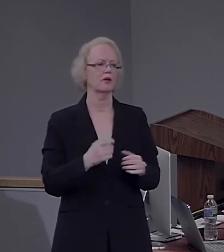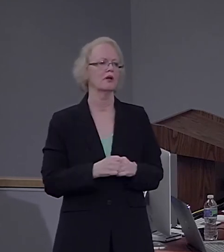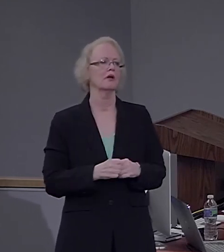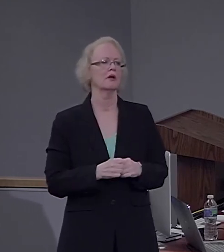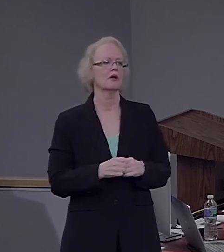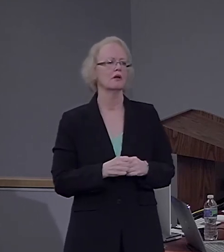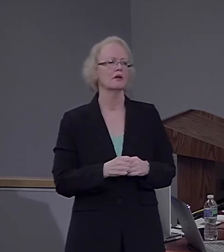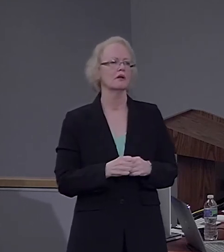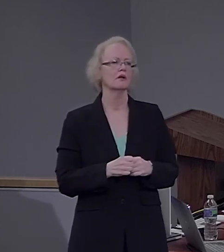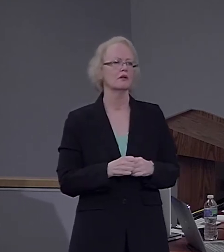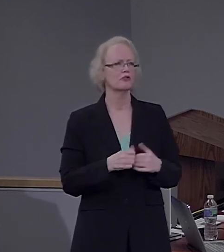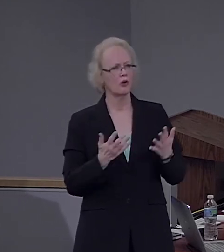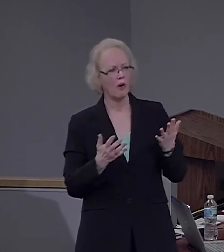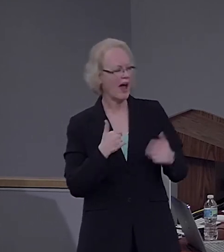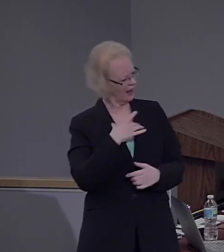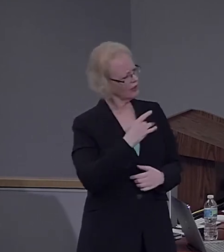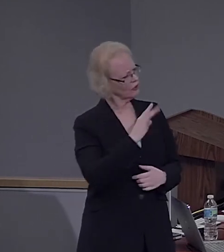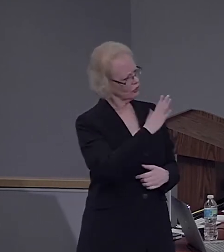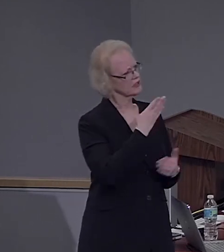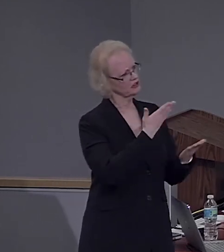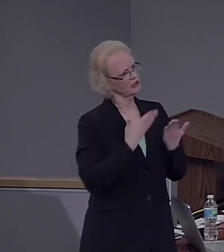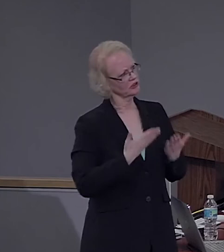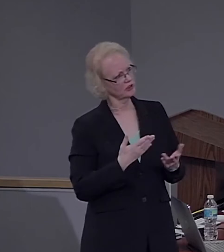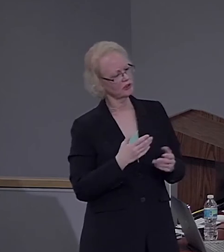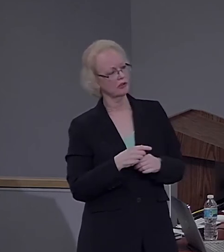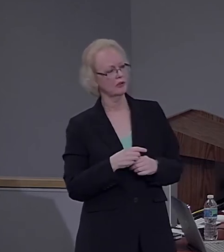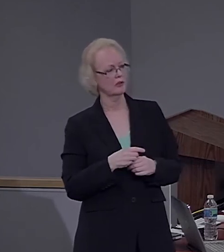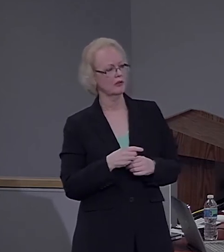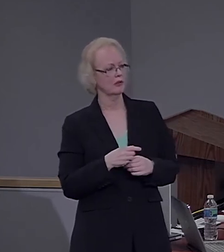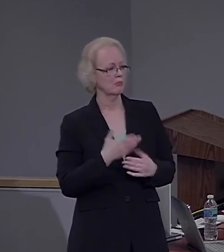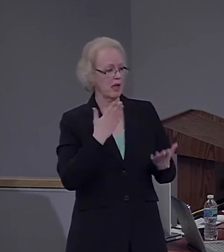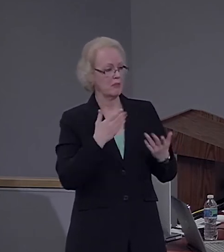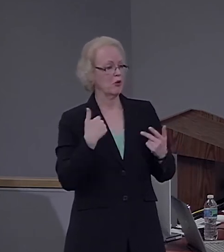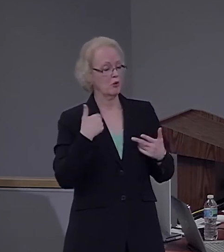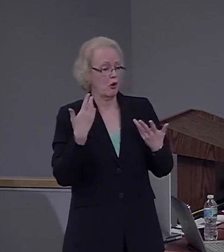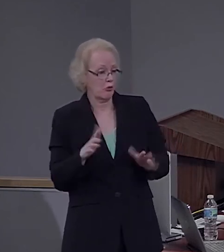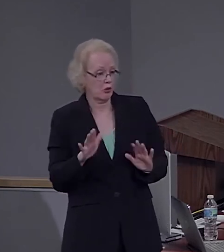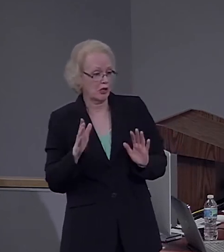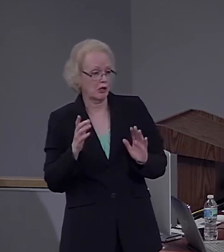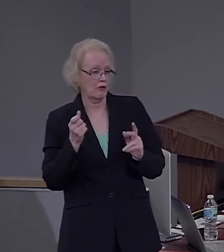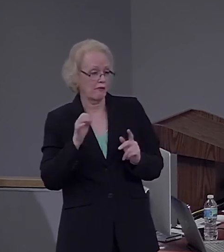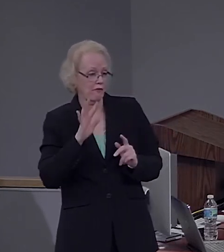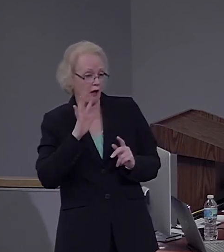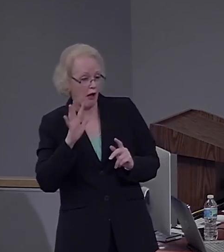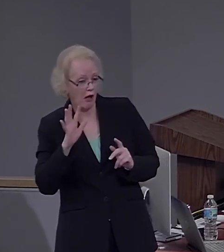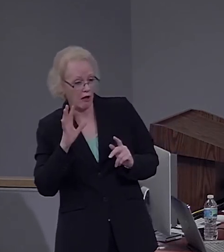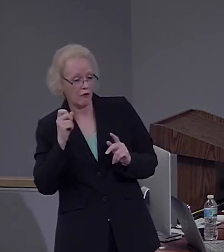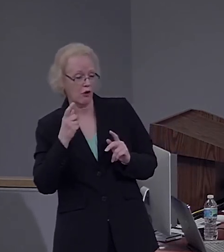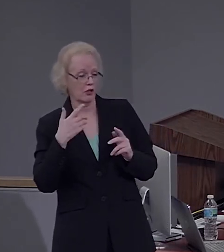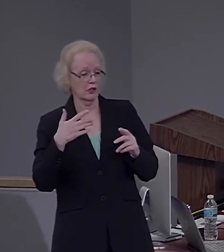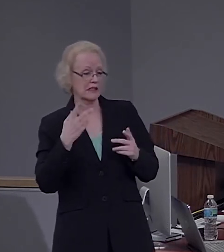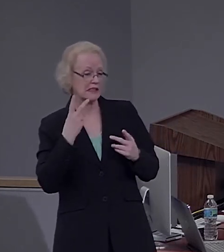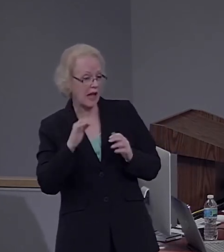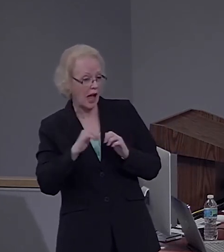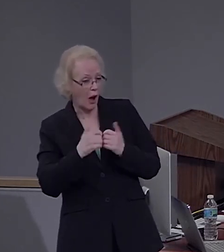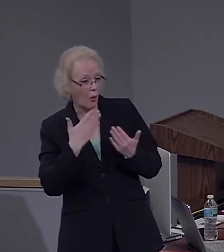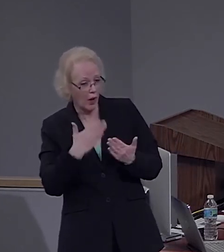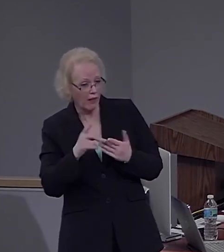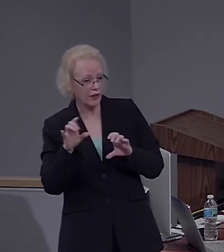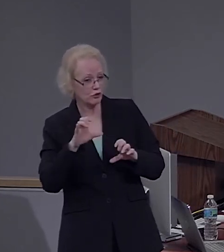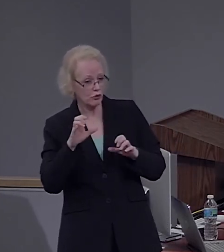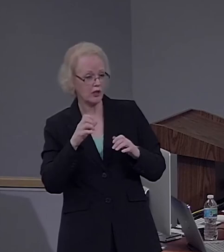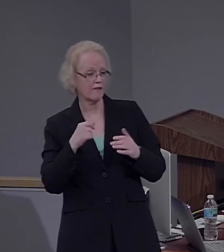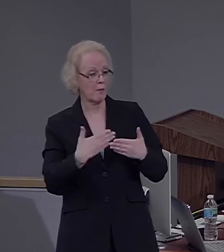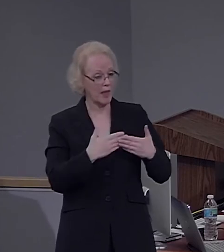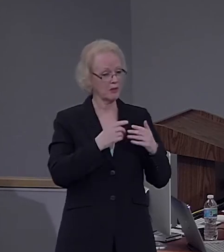I like your suggestion. Maybe we have already in five years old, we would have a pretty good test of how well they are doing and how well they